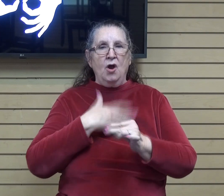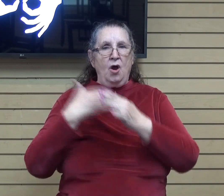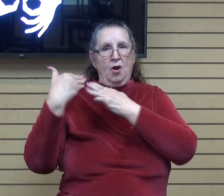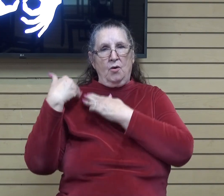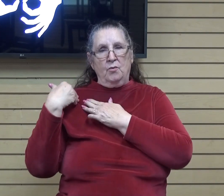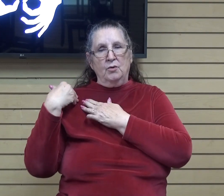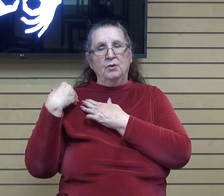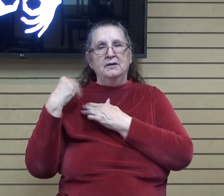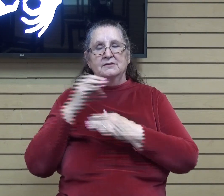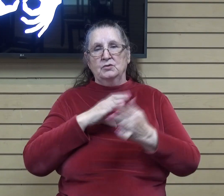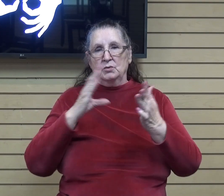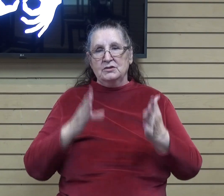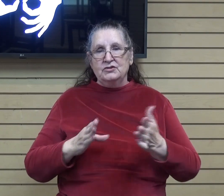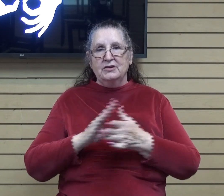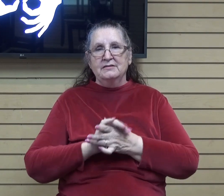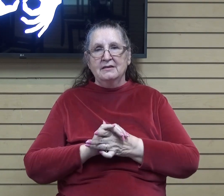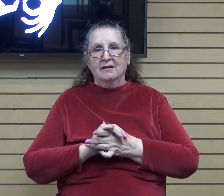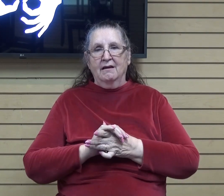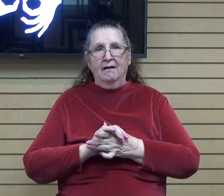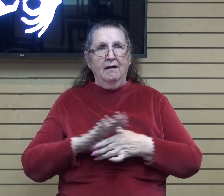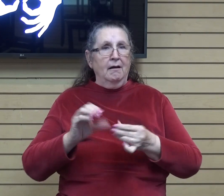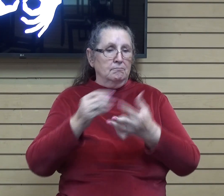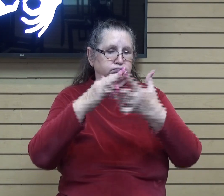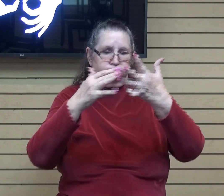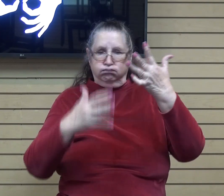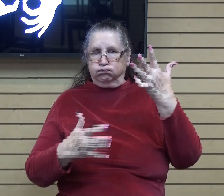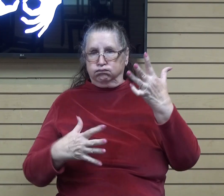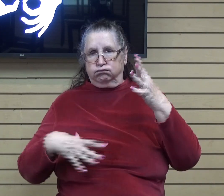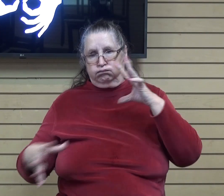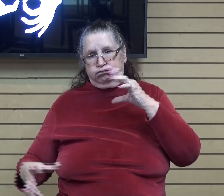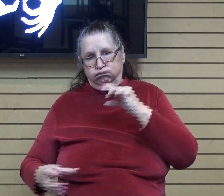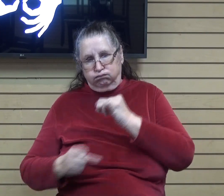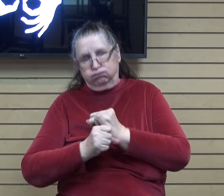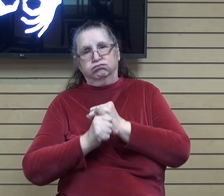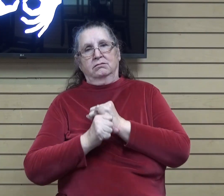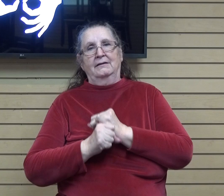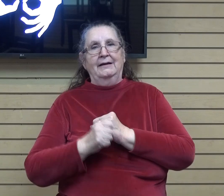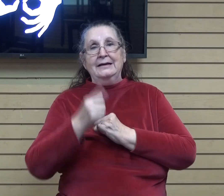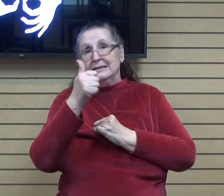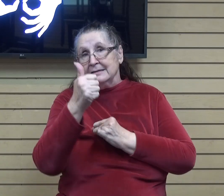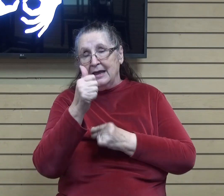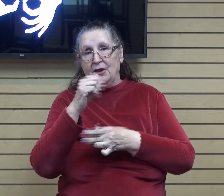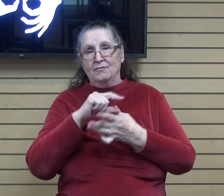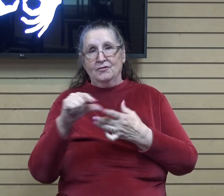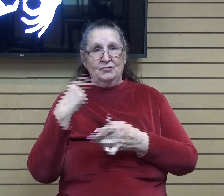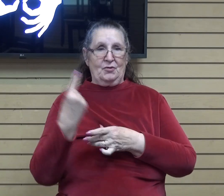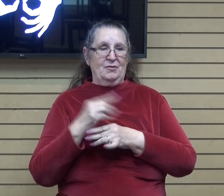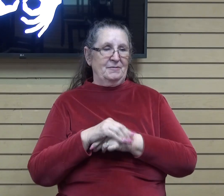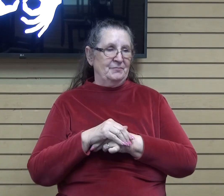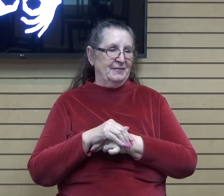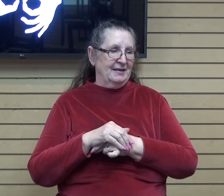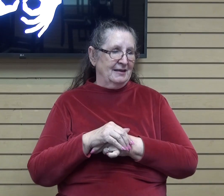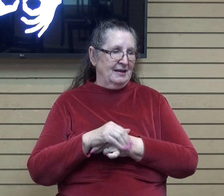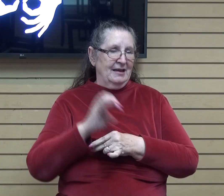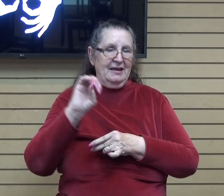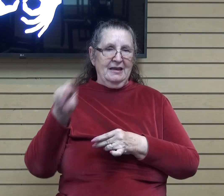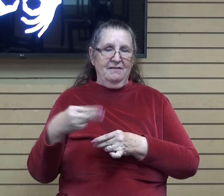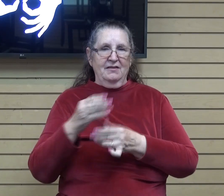Christians. It's just got so much packed into only ten verses. So we're going to be in Ephesians chapter 2.